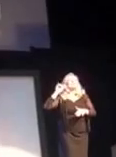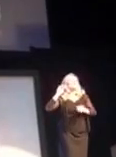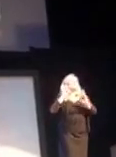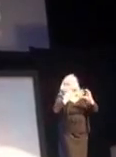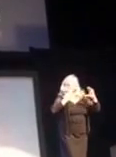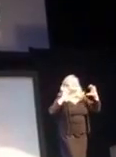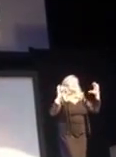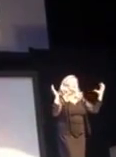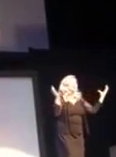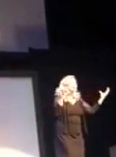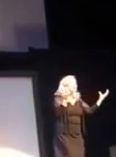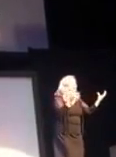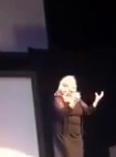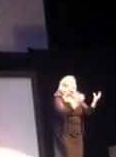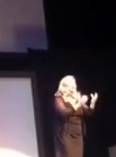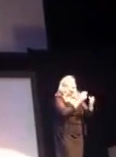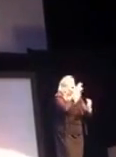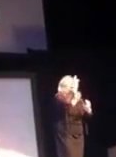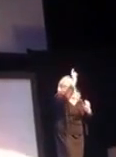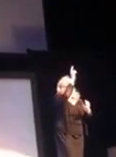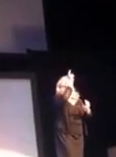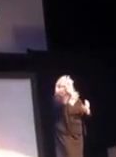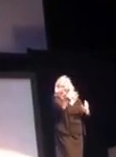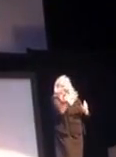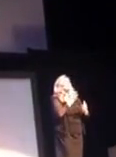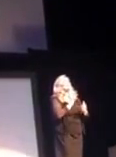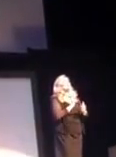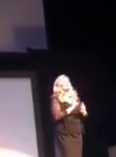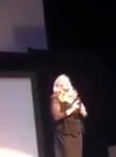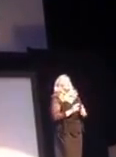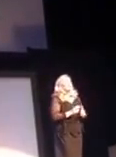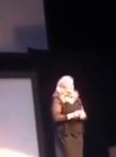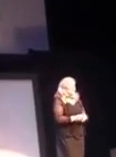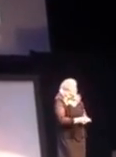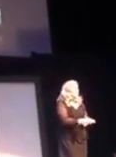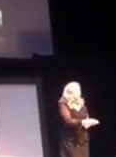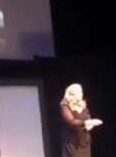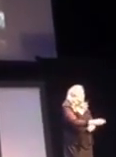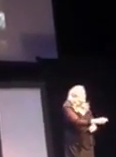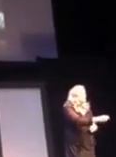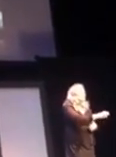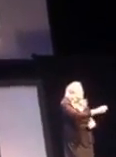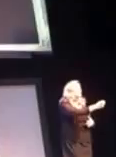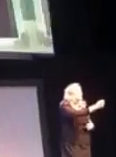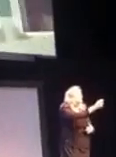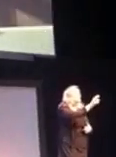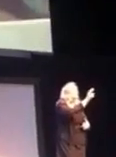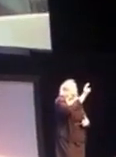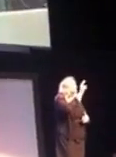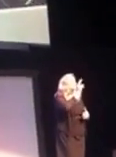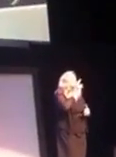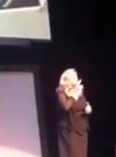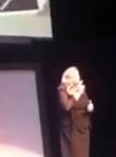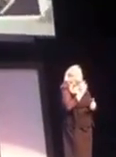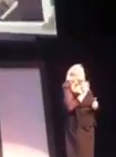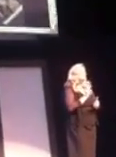We honor you. you. Thank you.